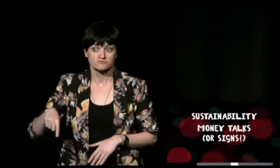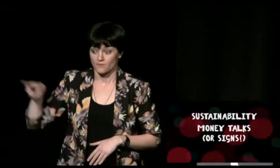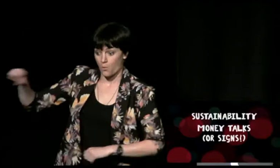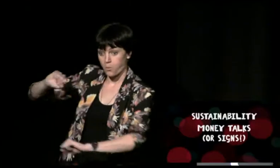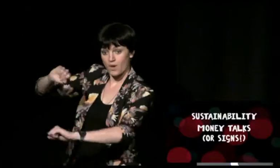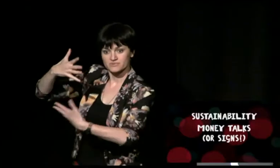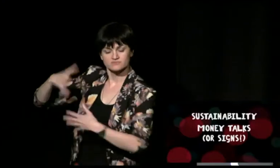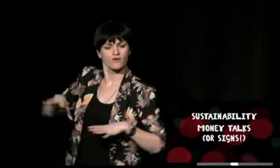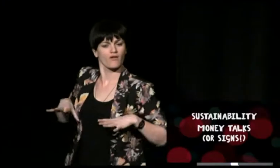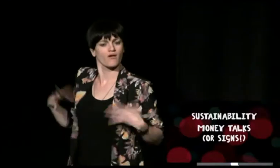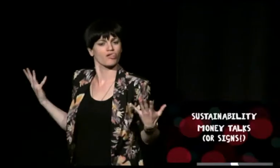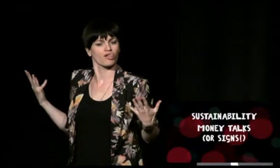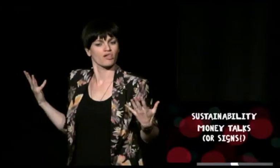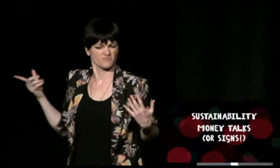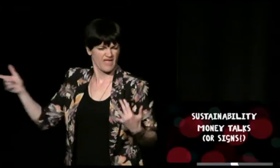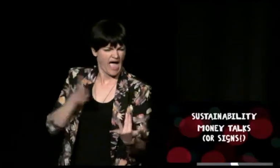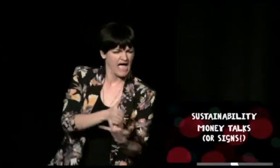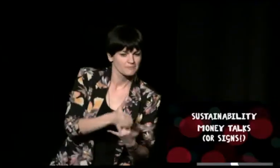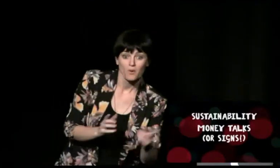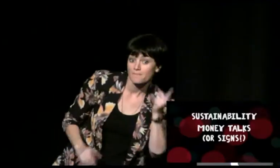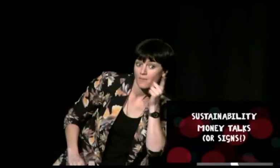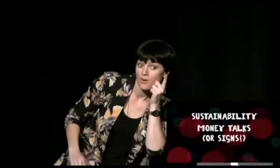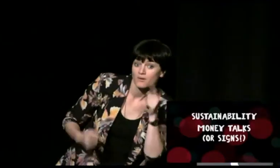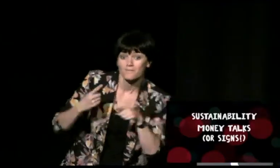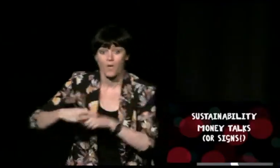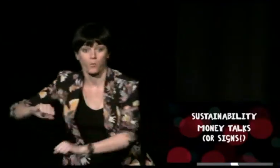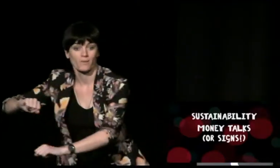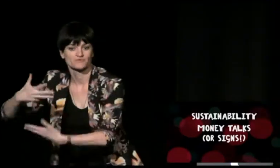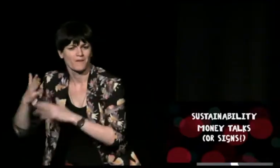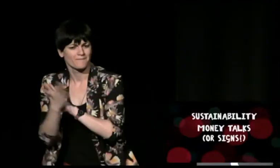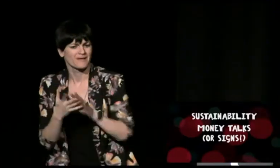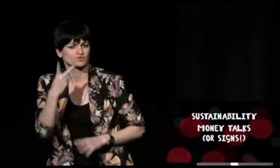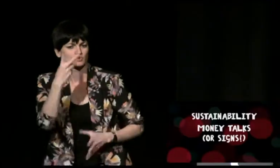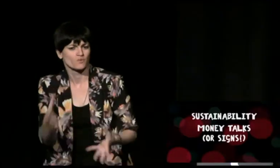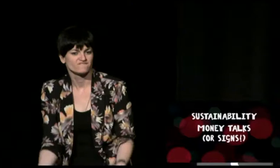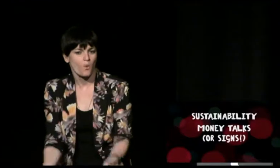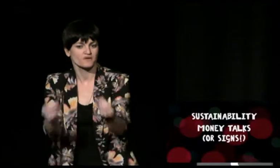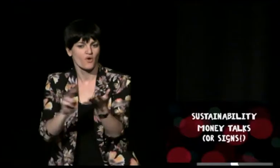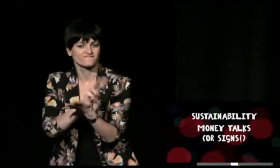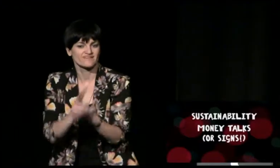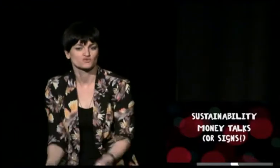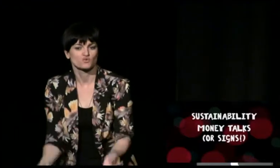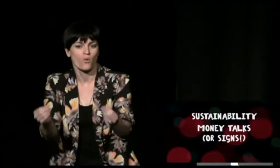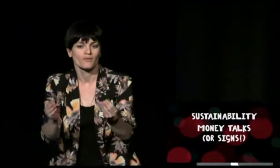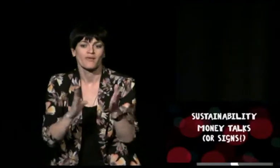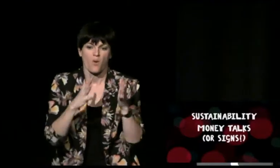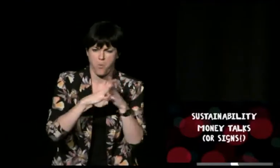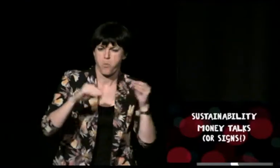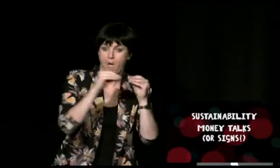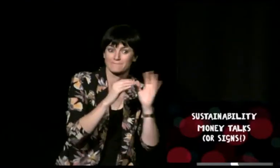over 600 videos we're expected to go over a thousand before too long these videos are accessible via websites and